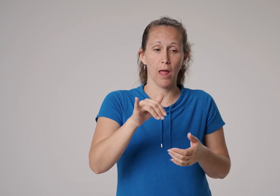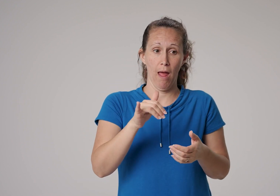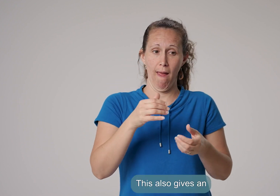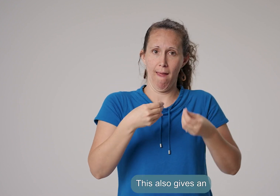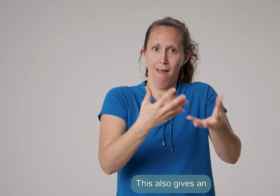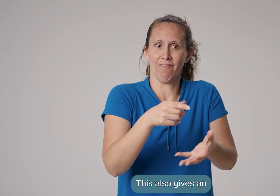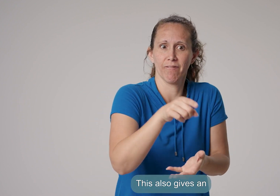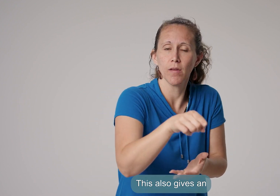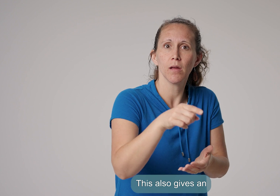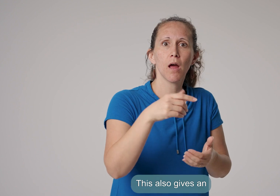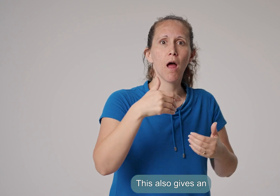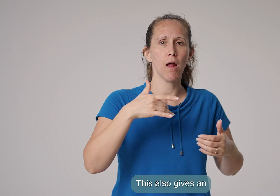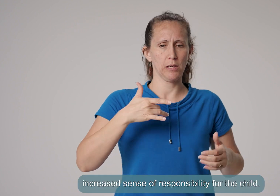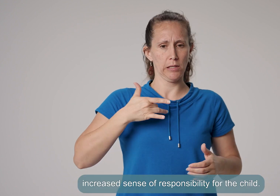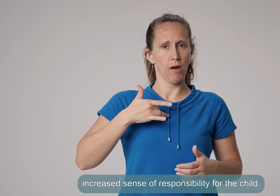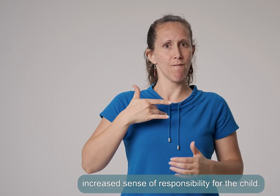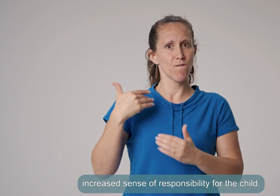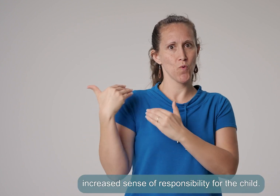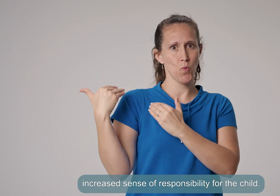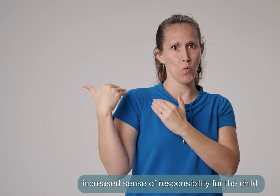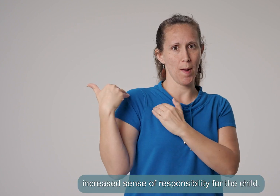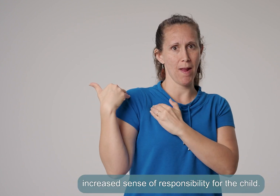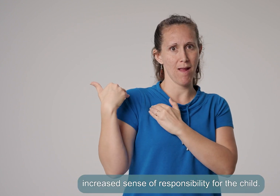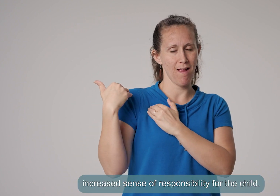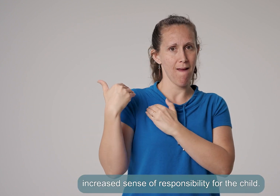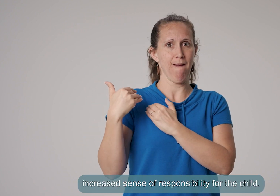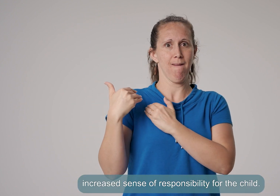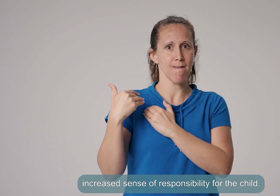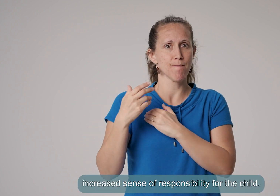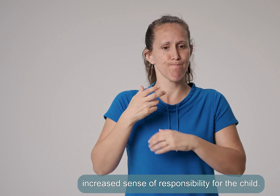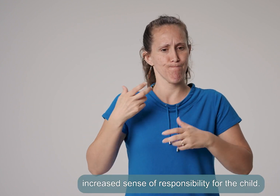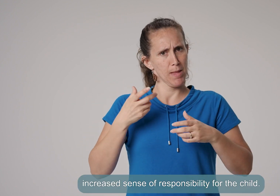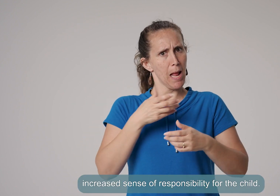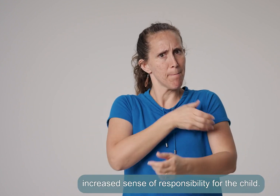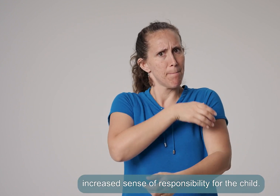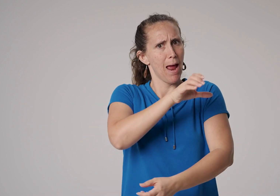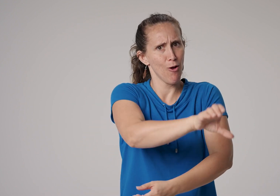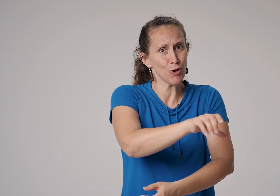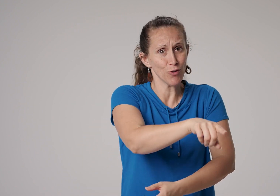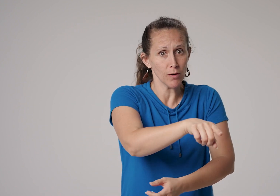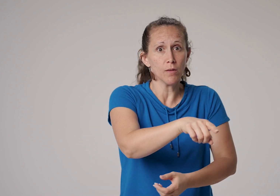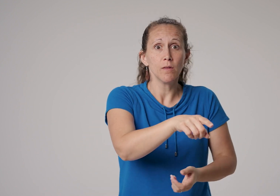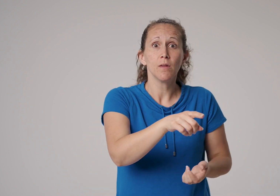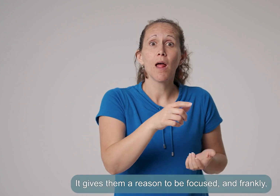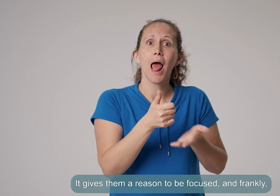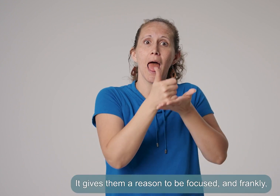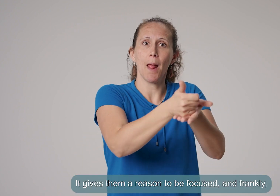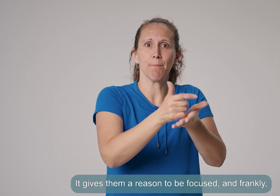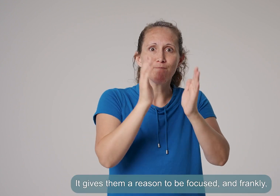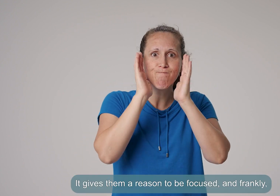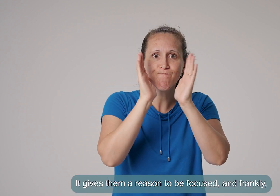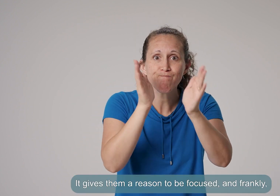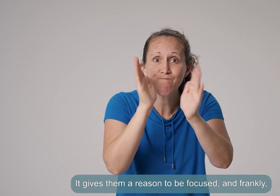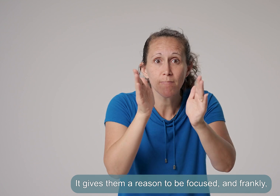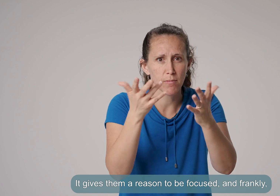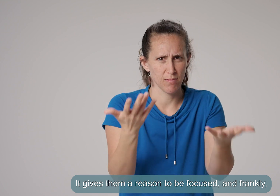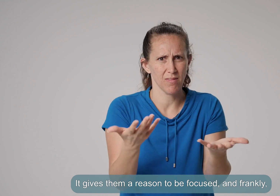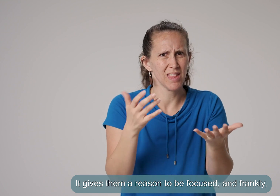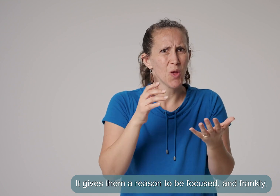This also gives an increased sense of responsibility for the child. It gives them a reason to be focused